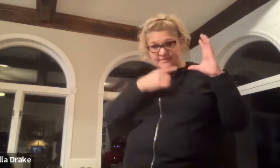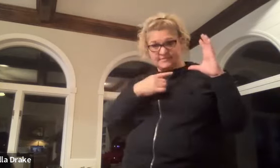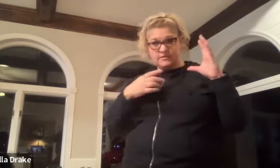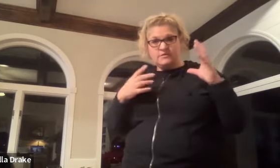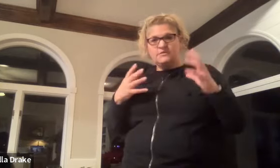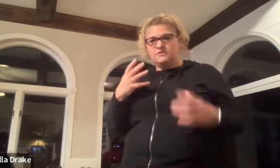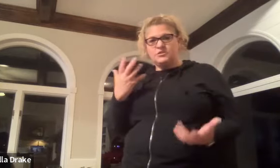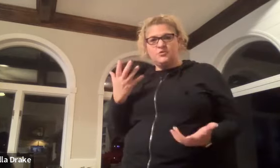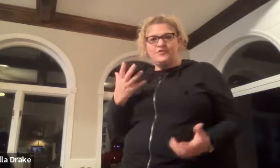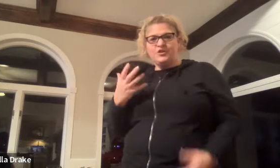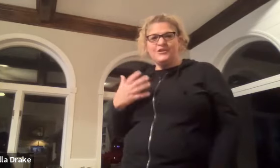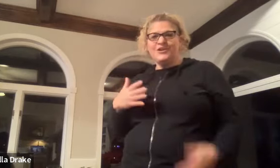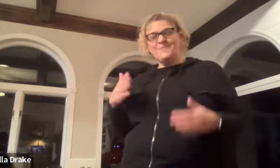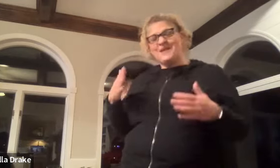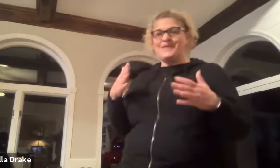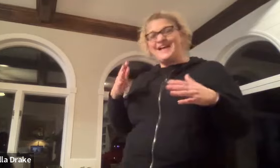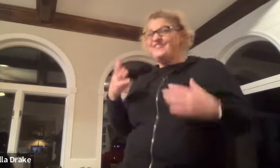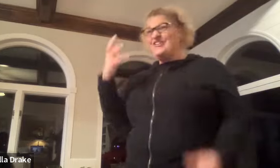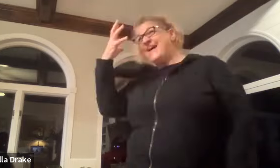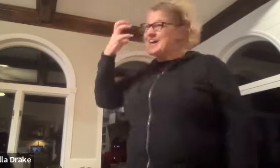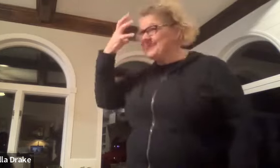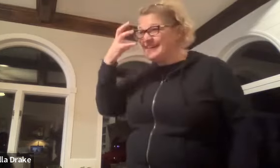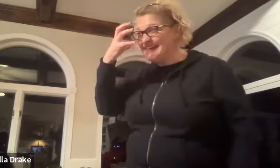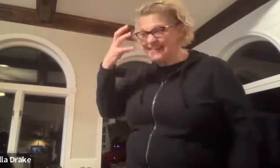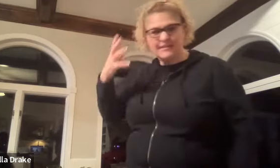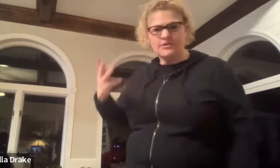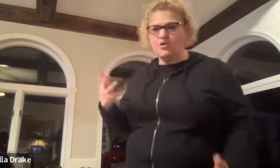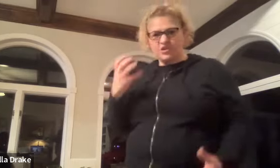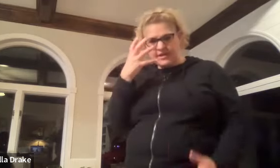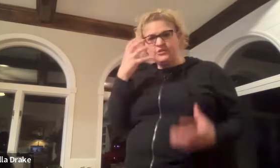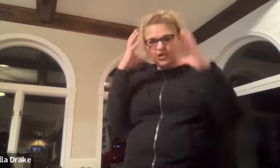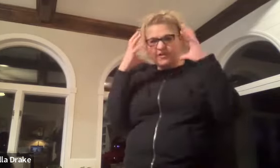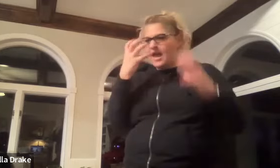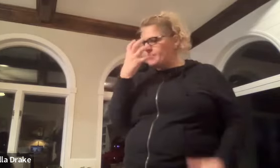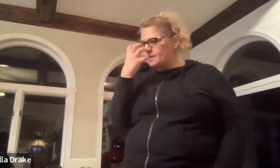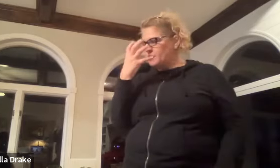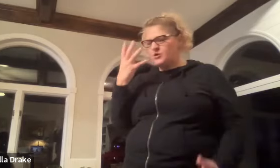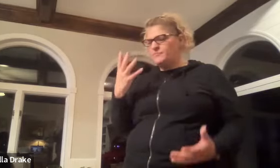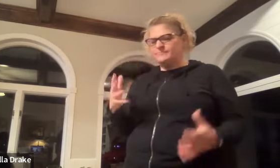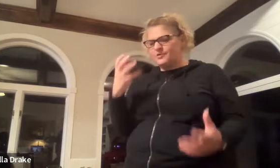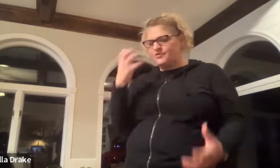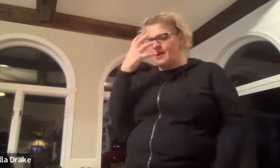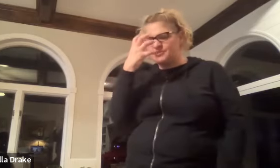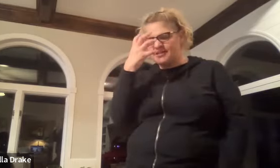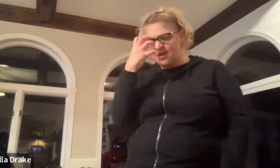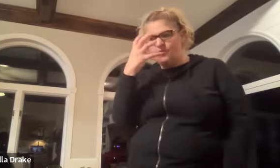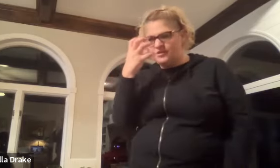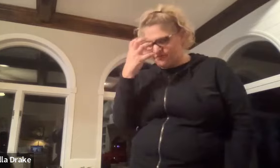so if you're you're gonna be oh i'm happy you know you're gonna look happy or grouchy with your